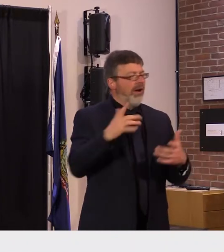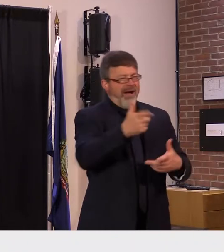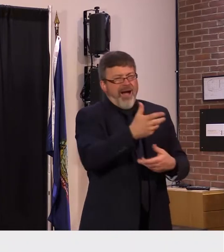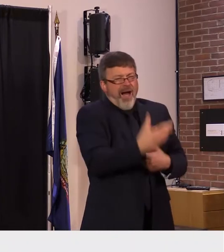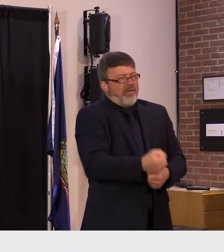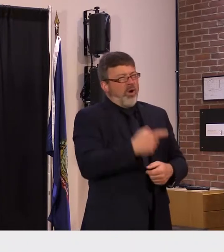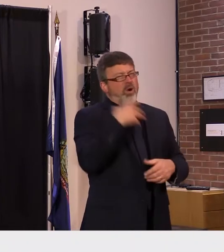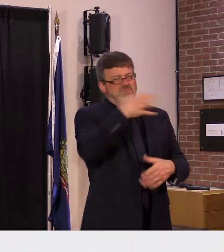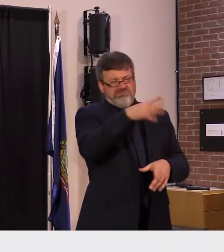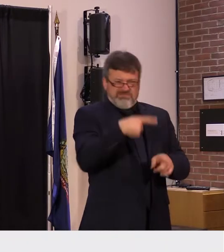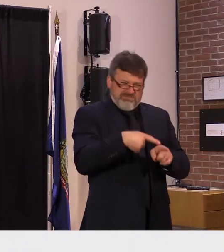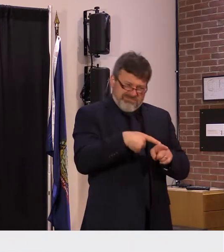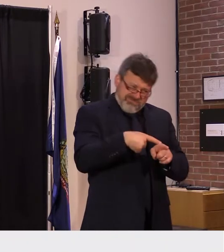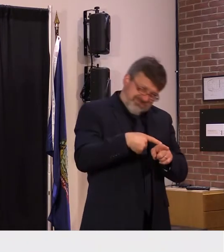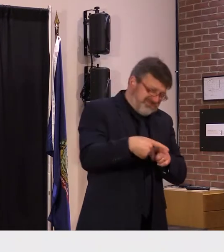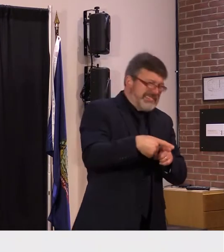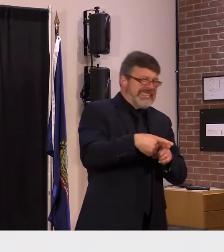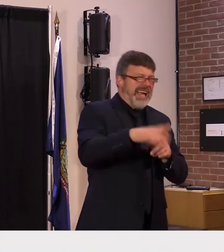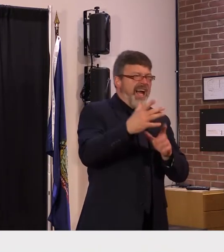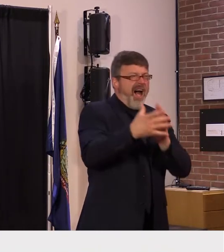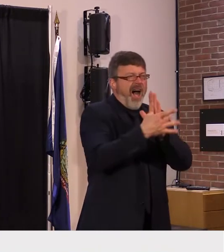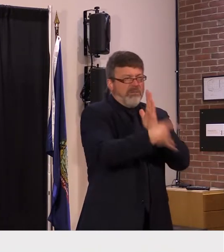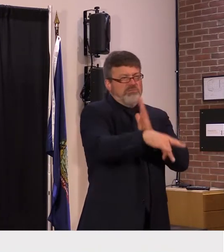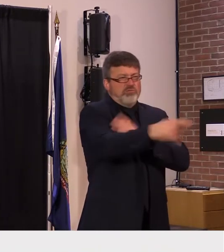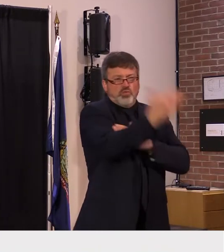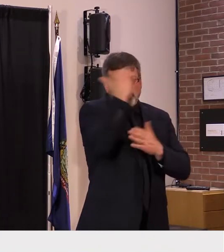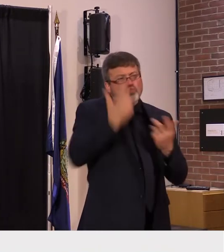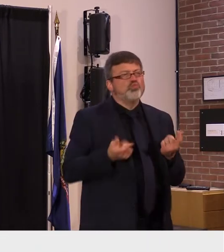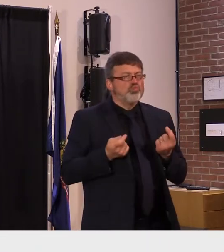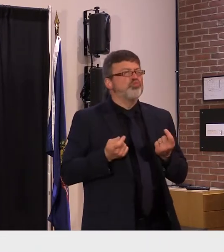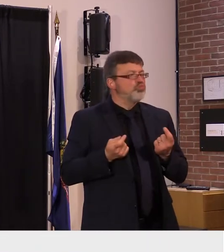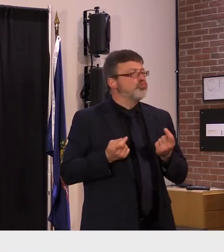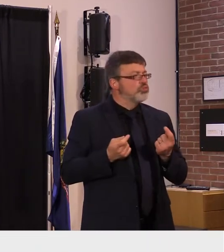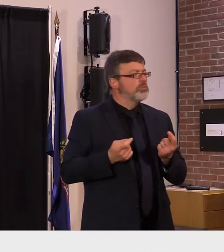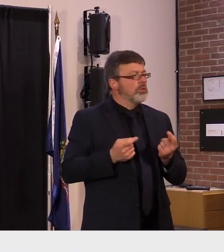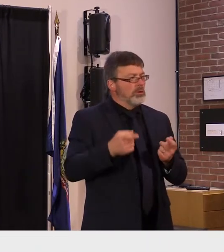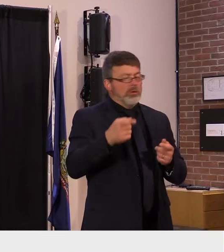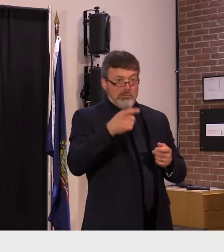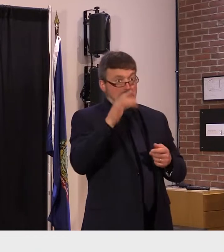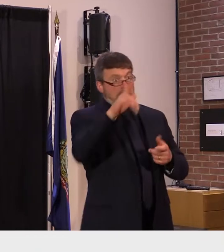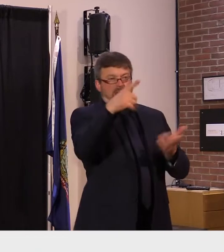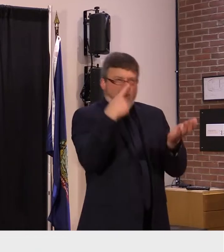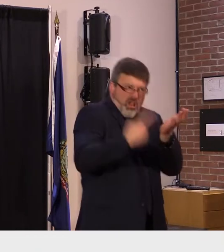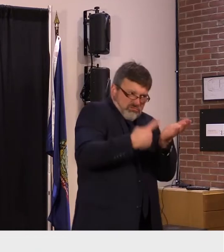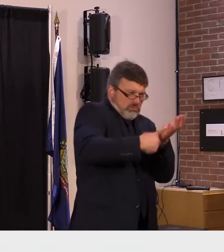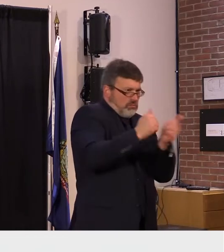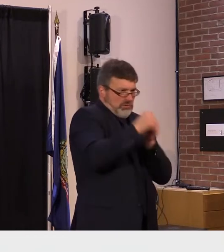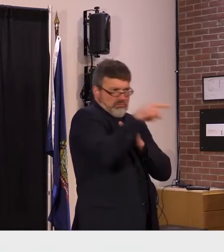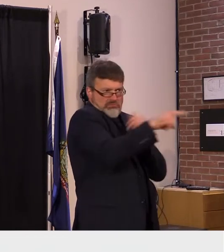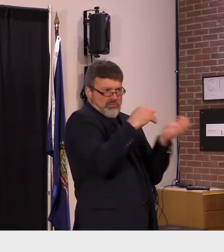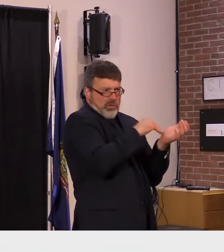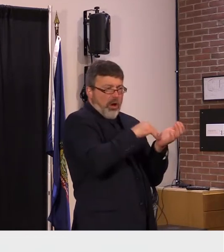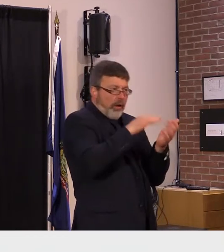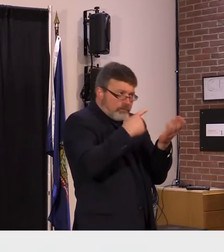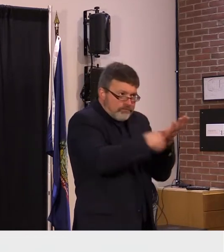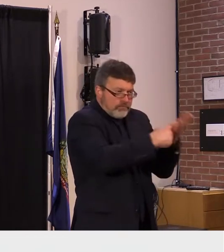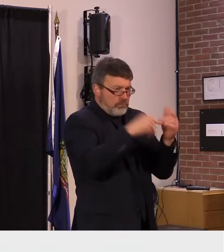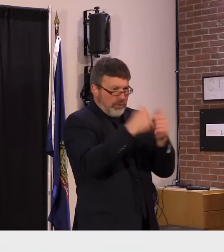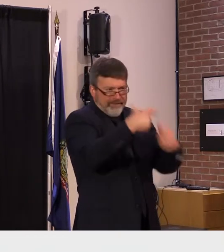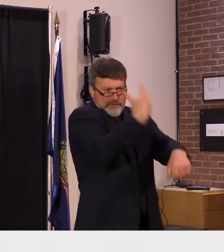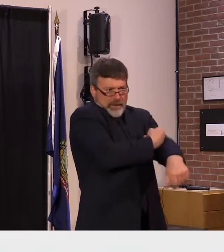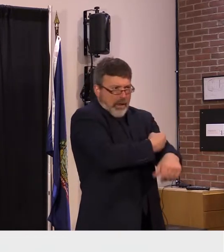how vaccination is the safer way for children to build protection against severe illness from covid19